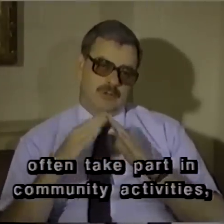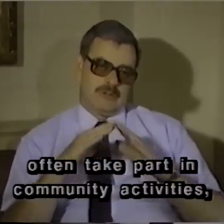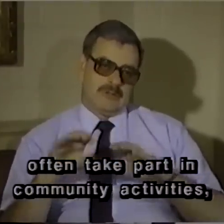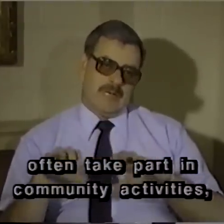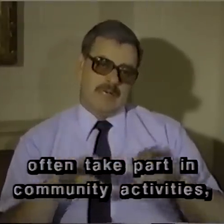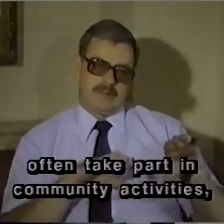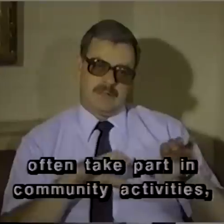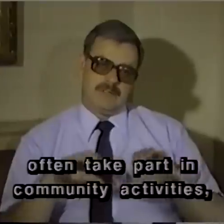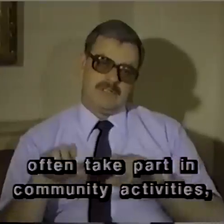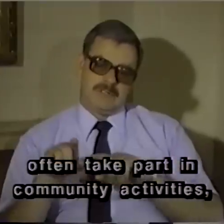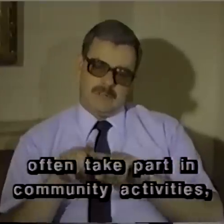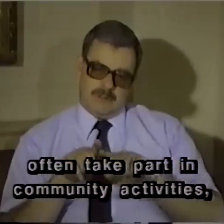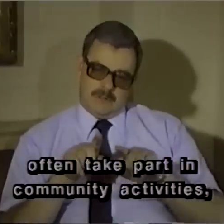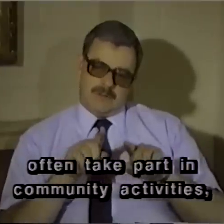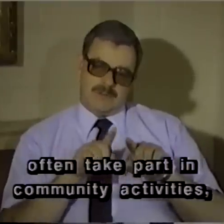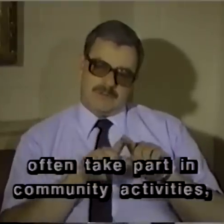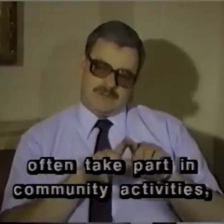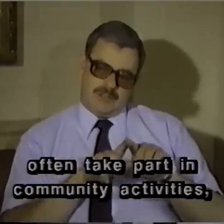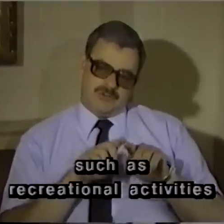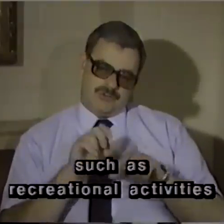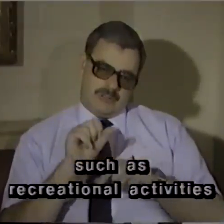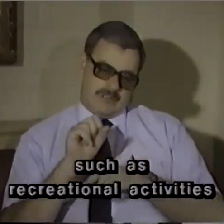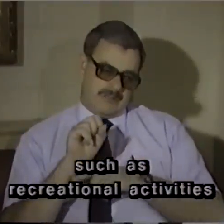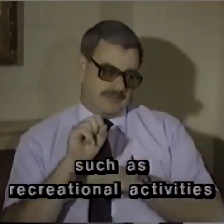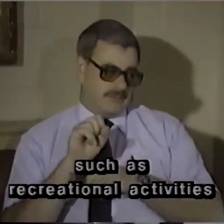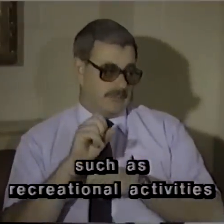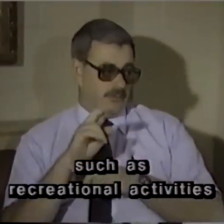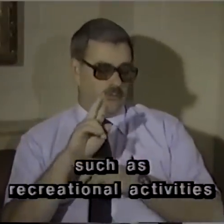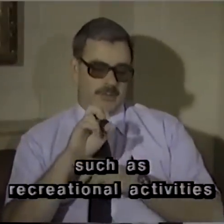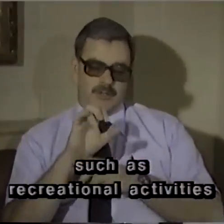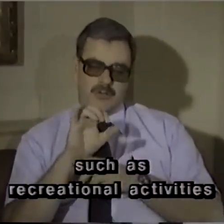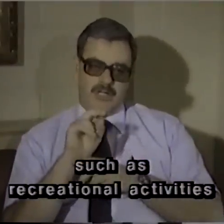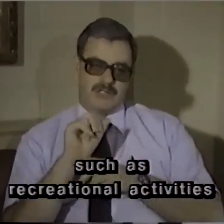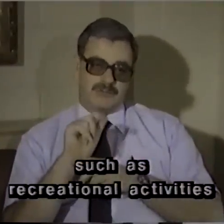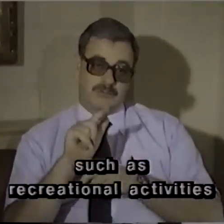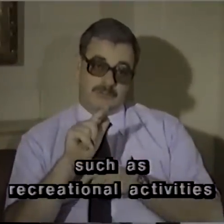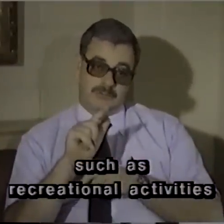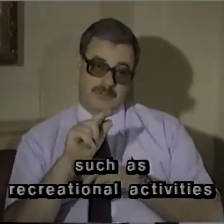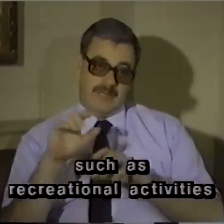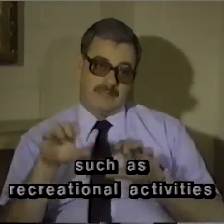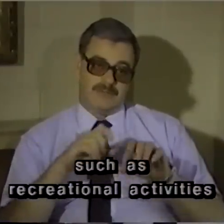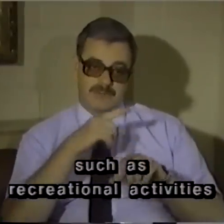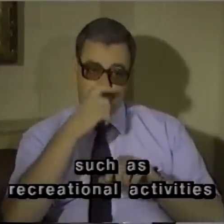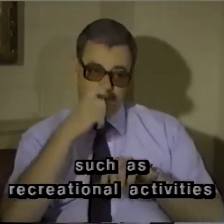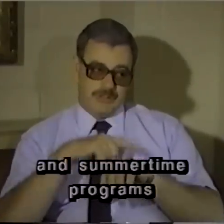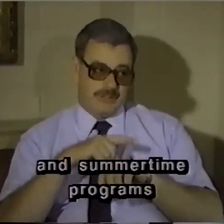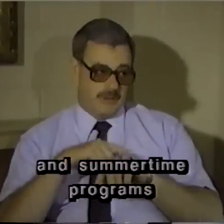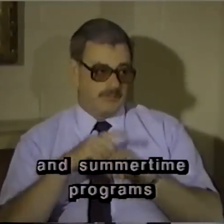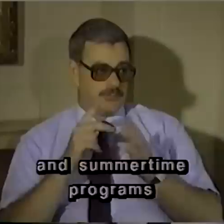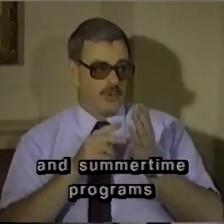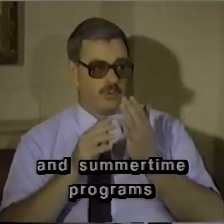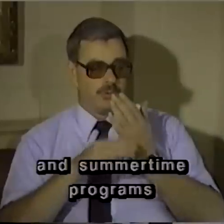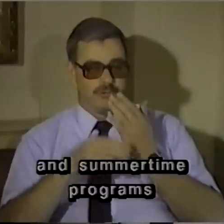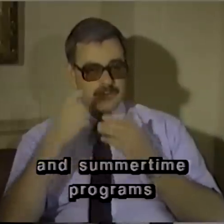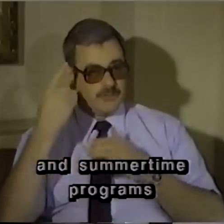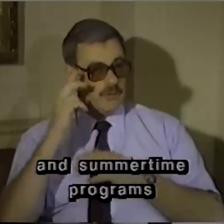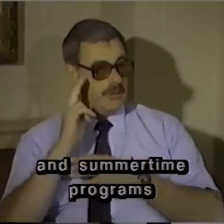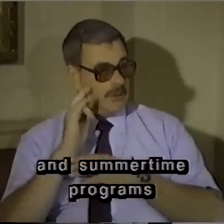community activities, such as recreational activities and summertime programs